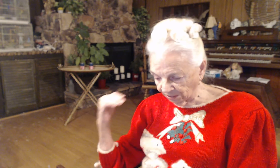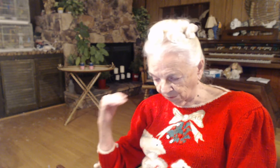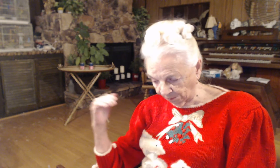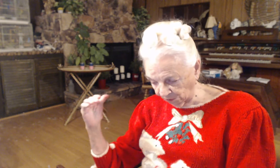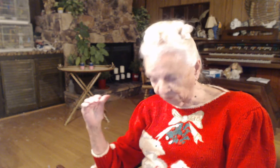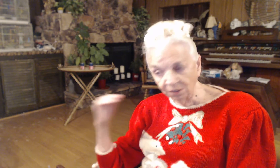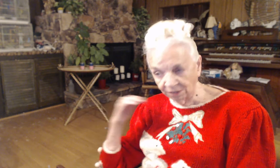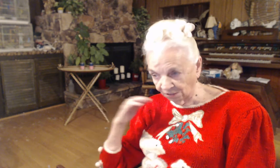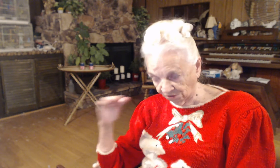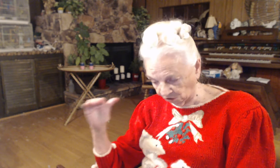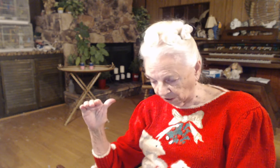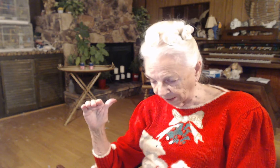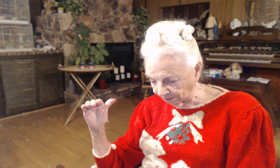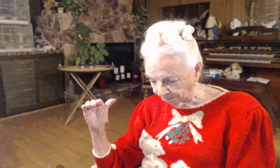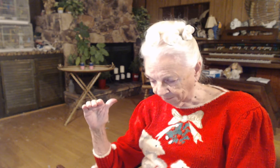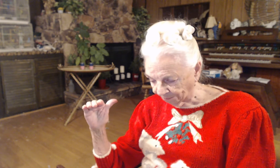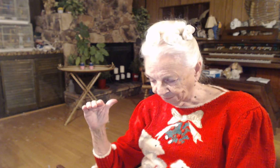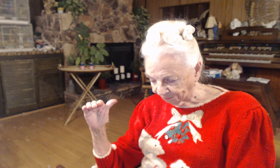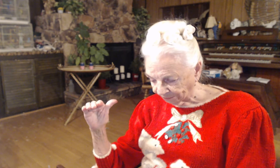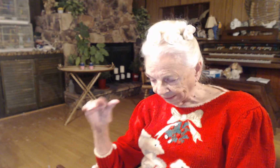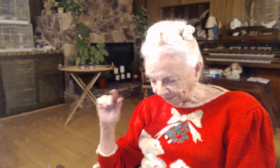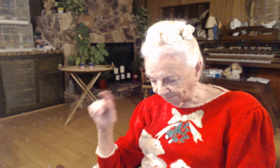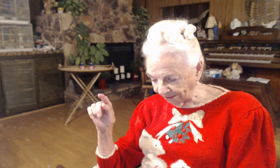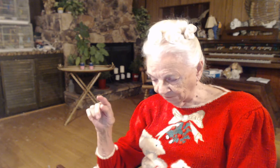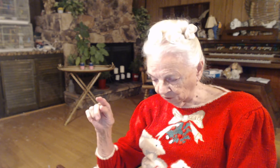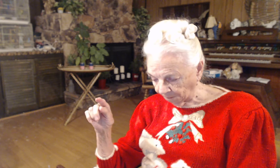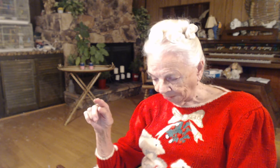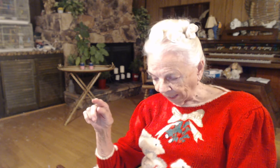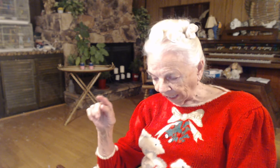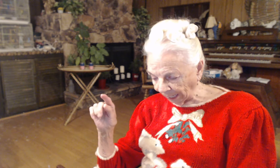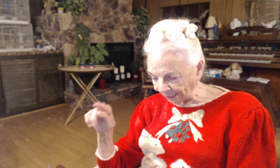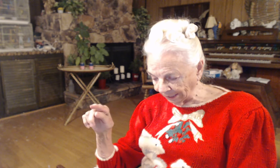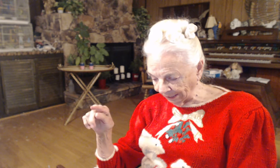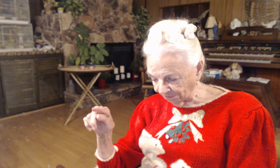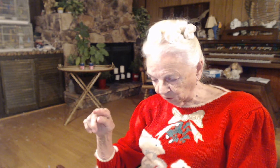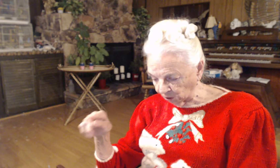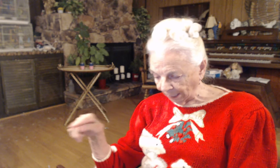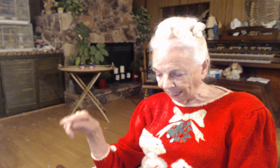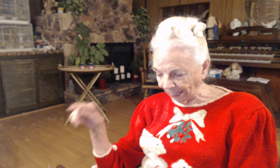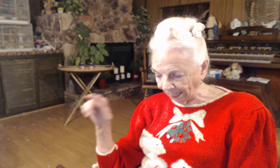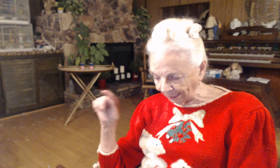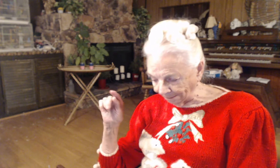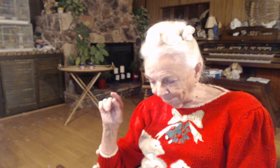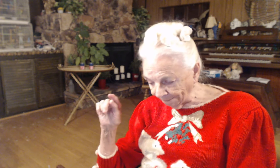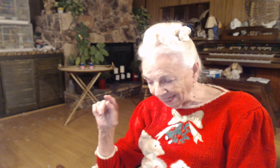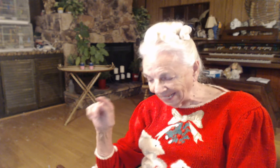rebukes it. That's talking. The fever. And it left her. And immediately.